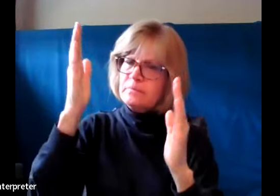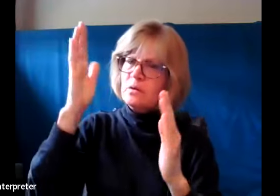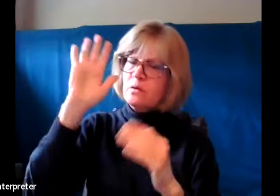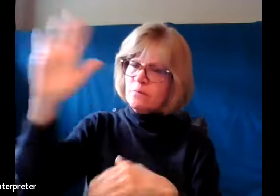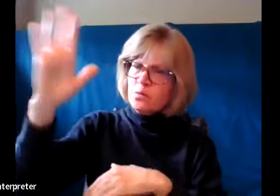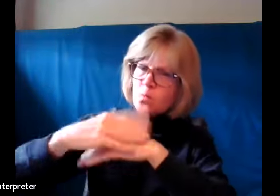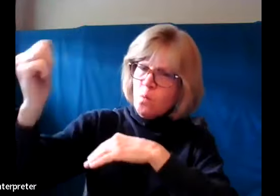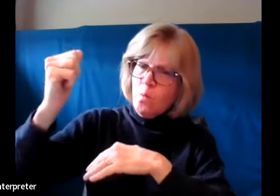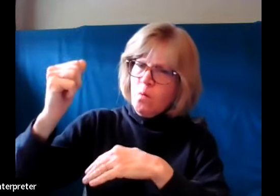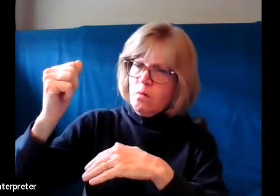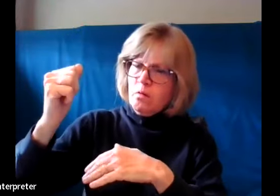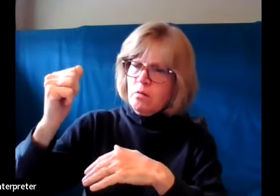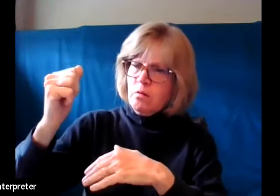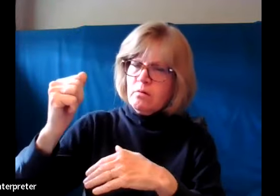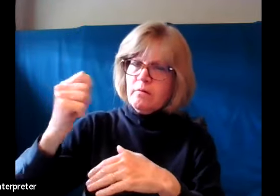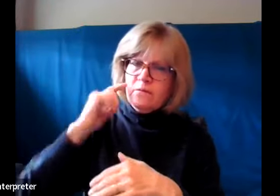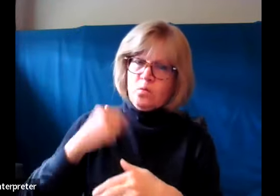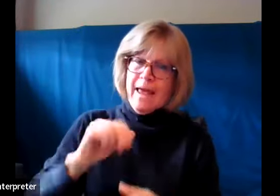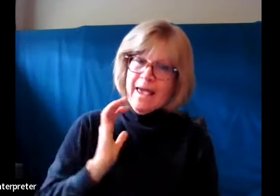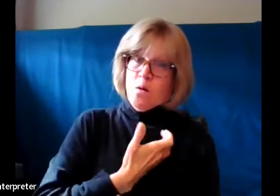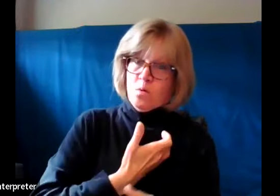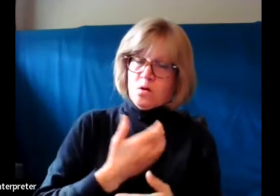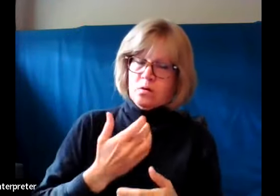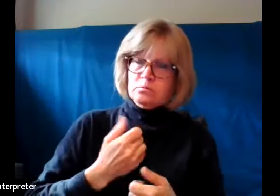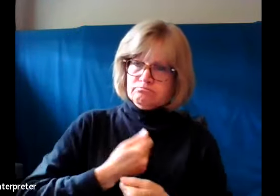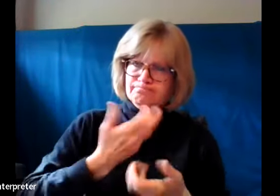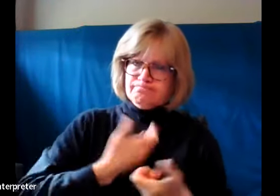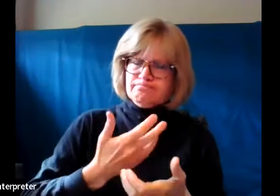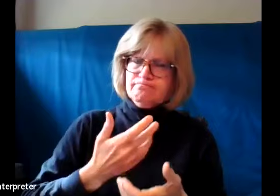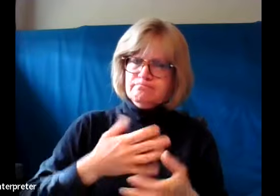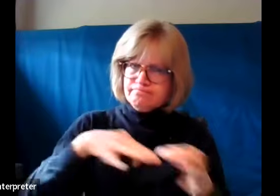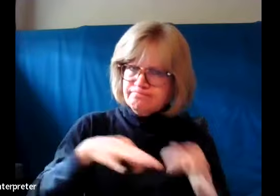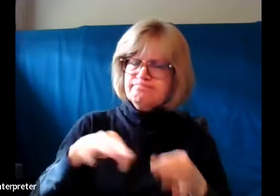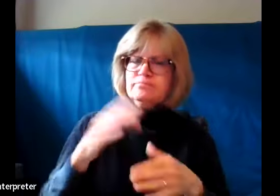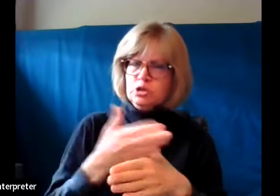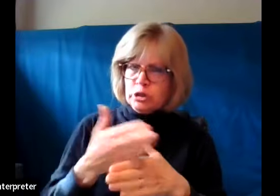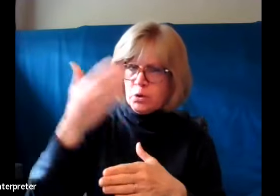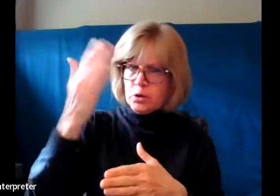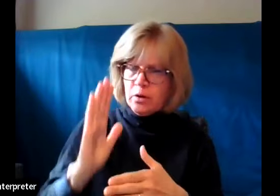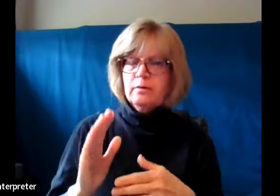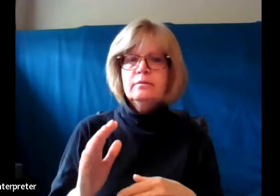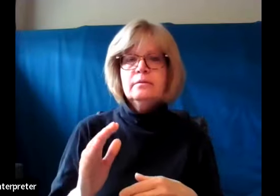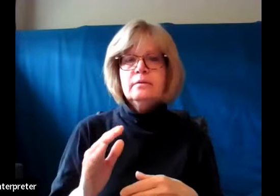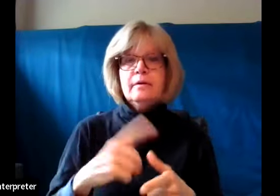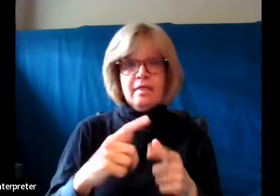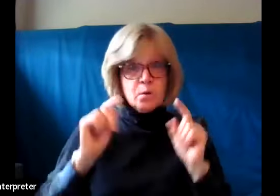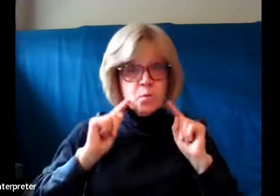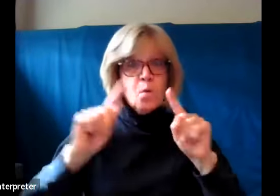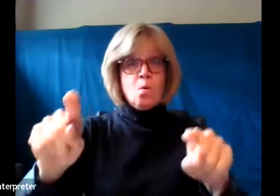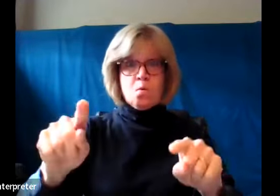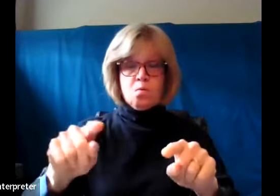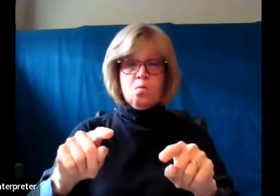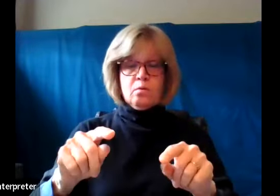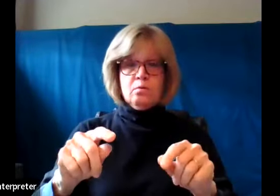God's call on our lives to witness. And then may be able to move out in faith using